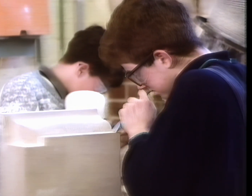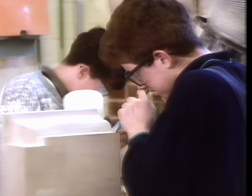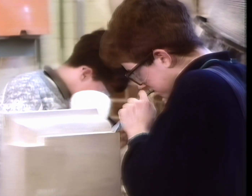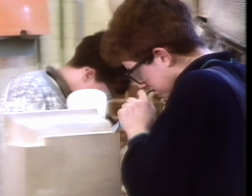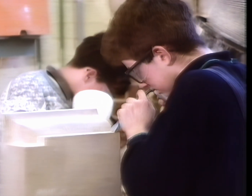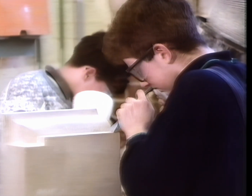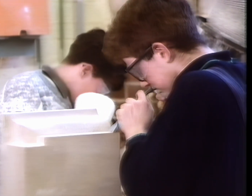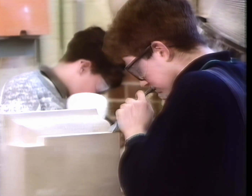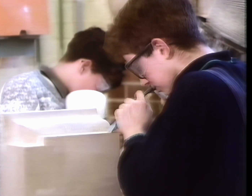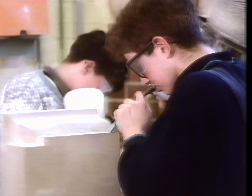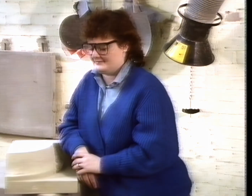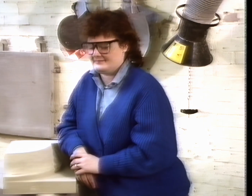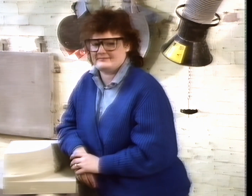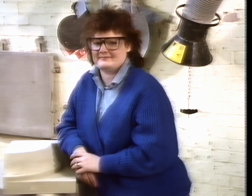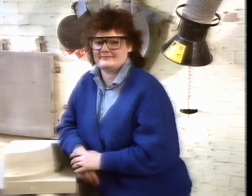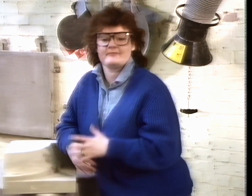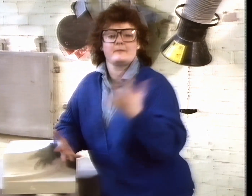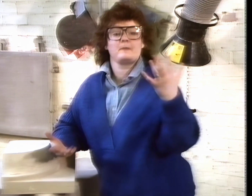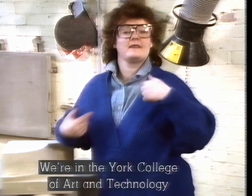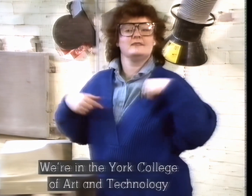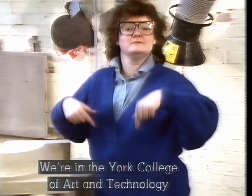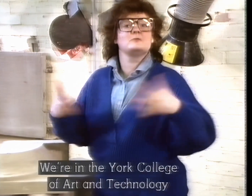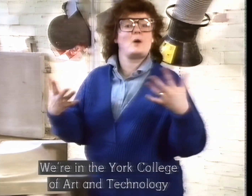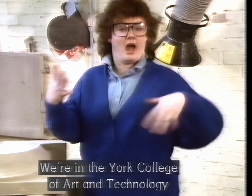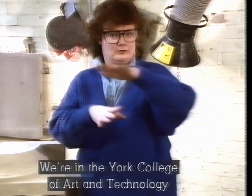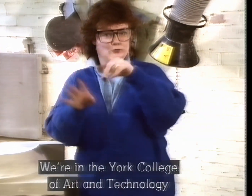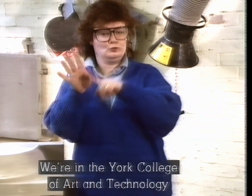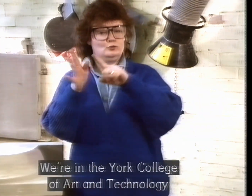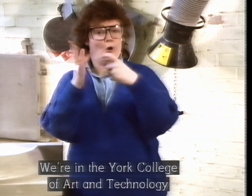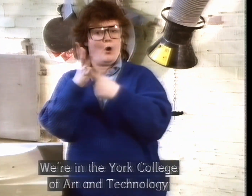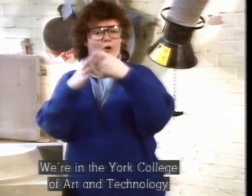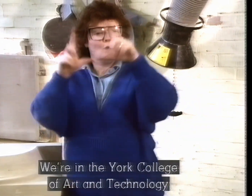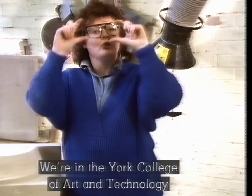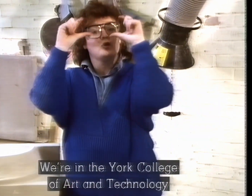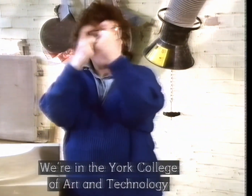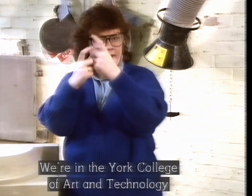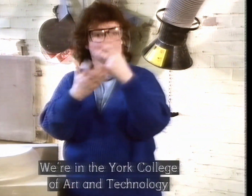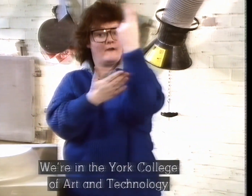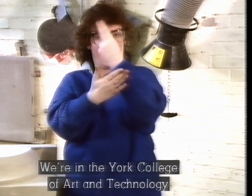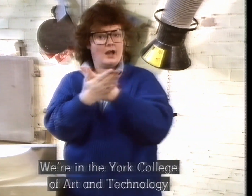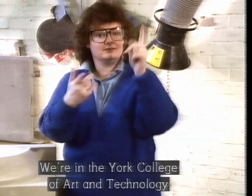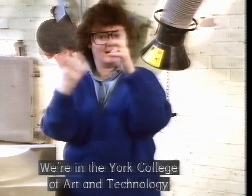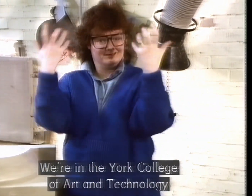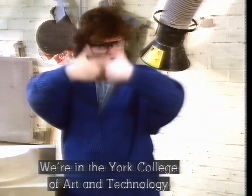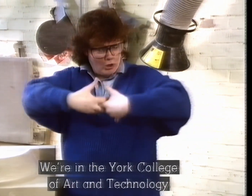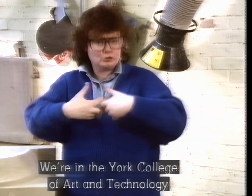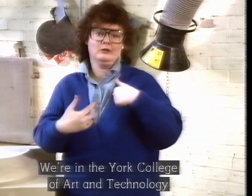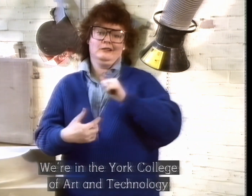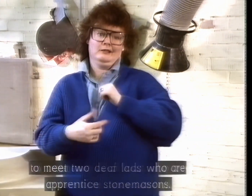training to be stonemasons, We're here in York College of Art and